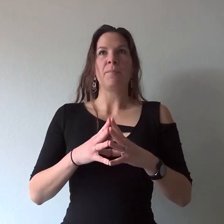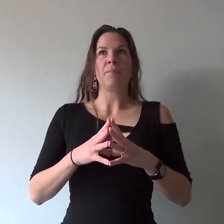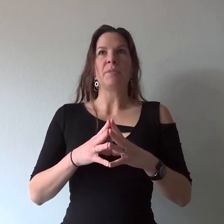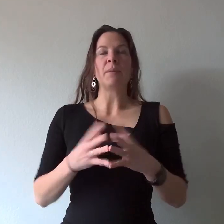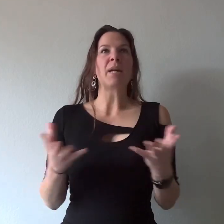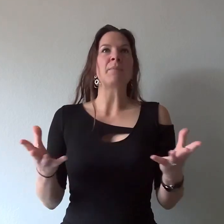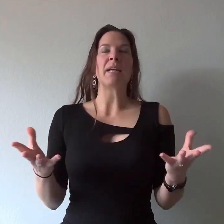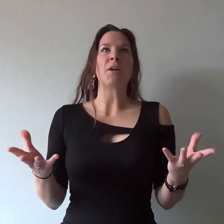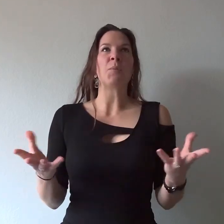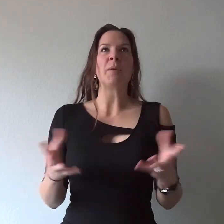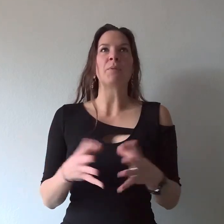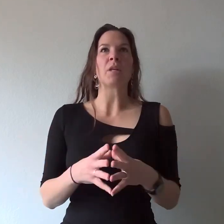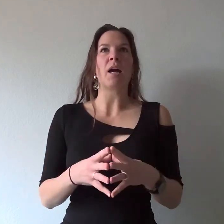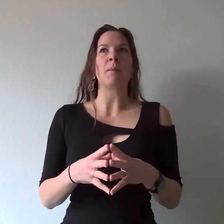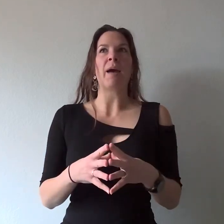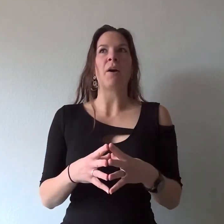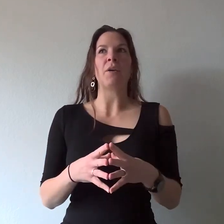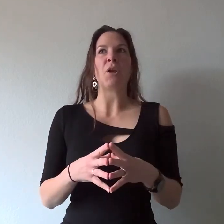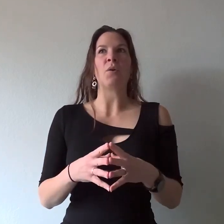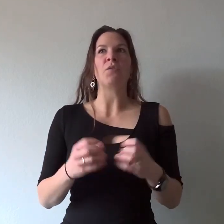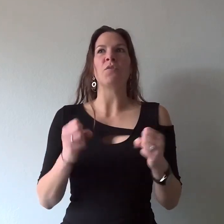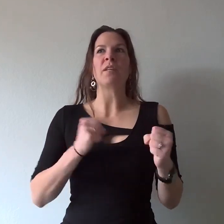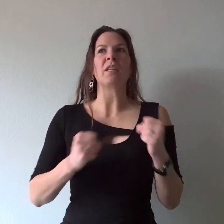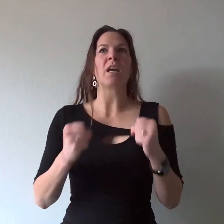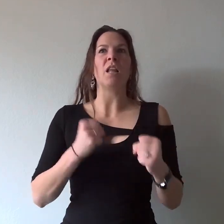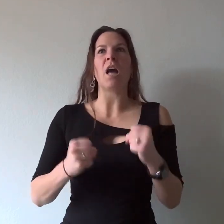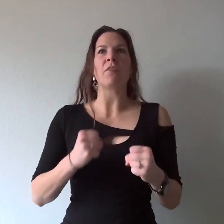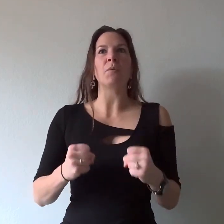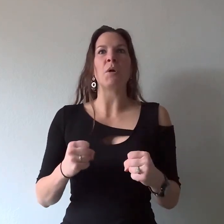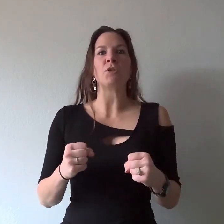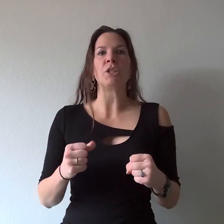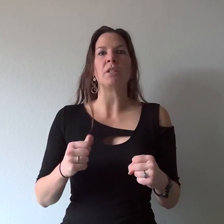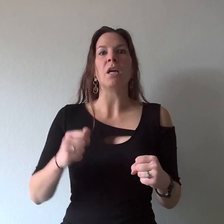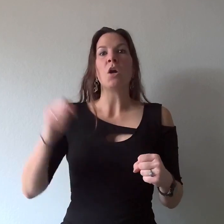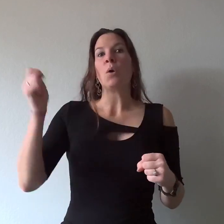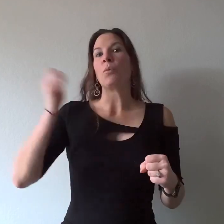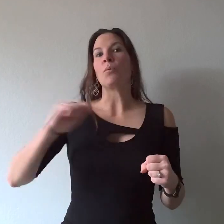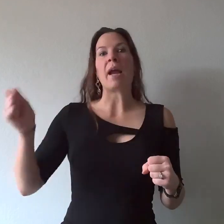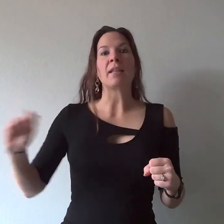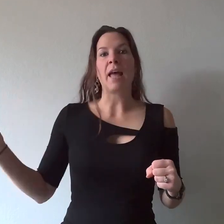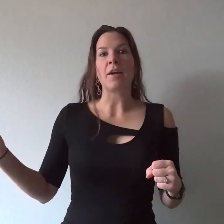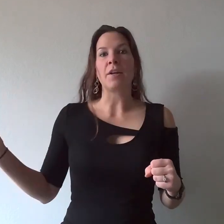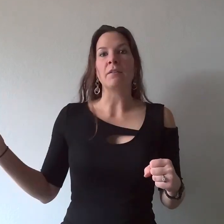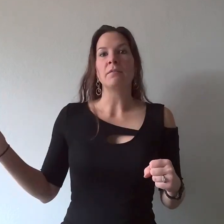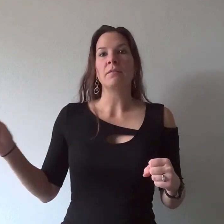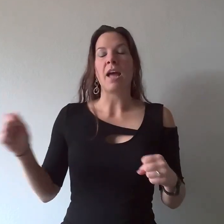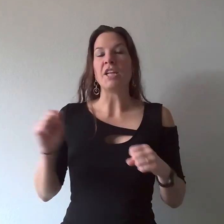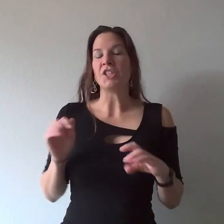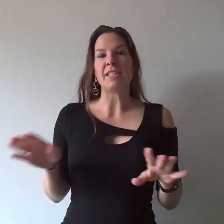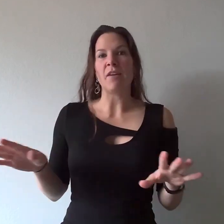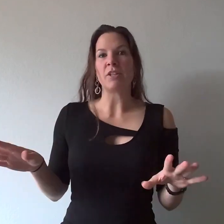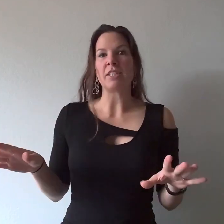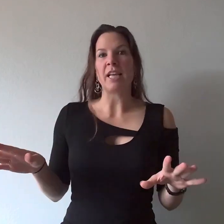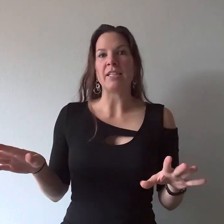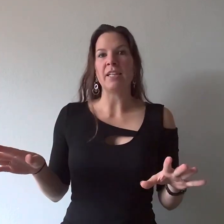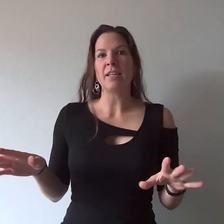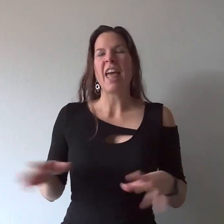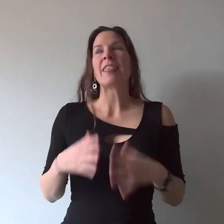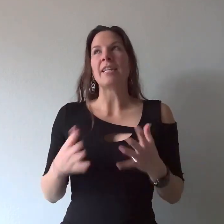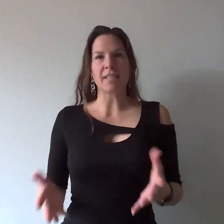sometimes I know people talk about you know if you're feeling a lot of emotion write a letter and just never send it that's